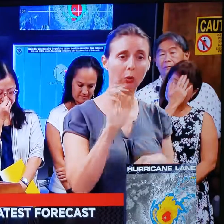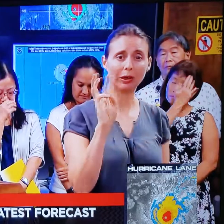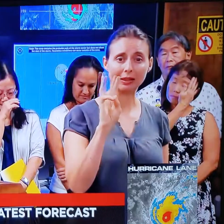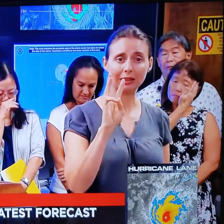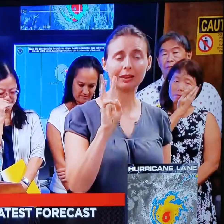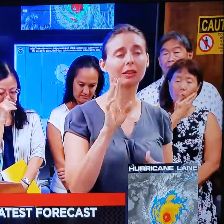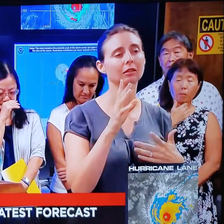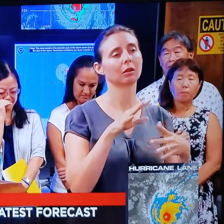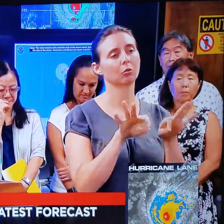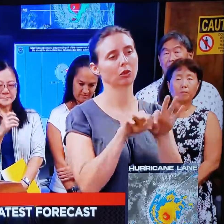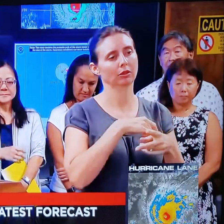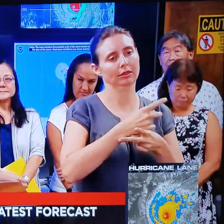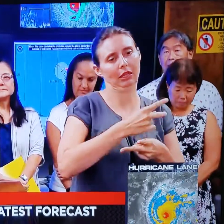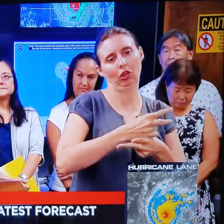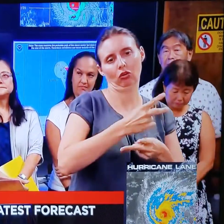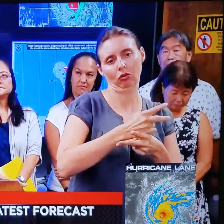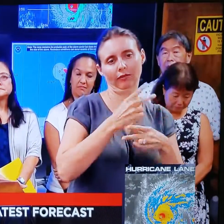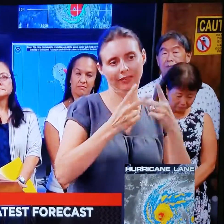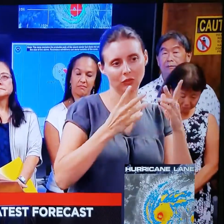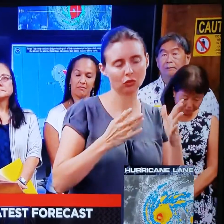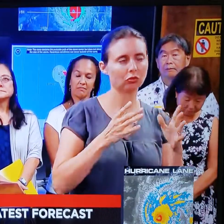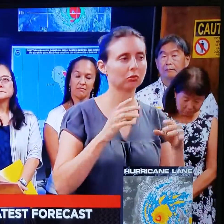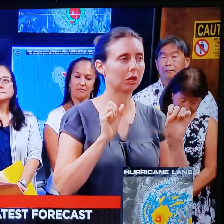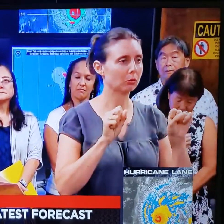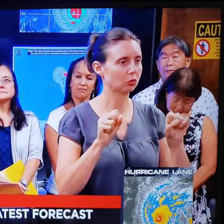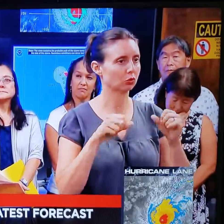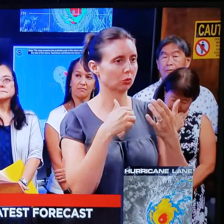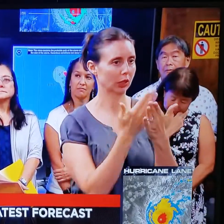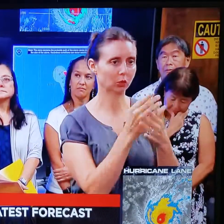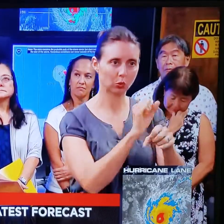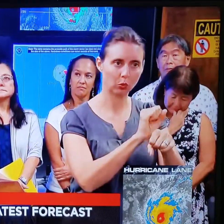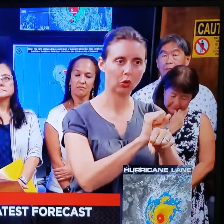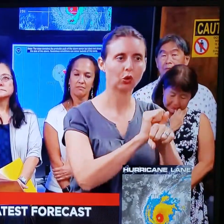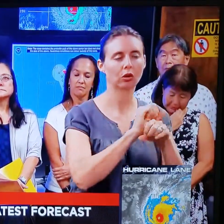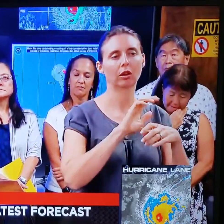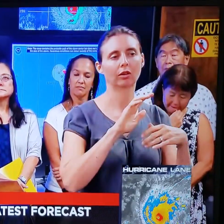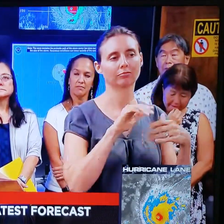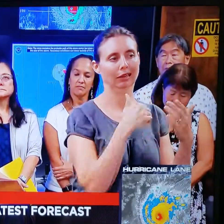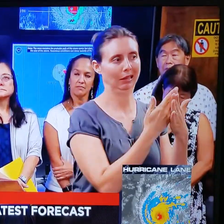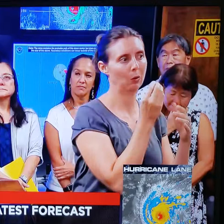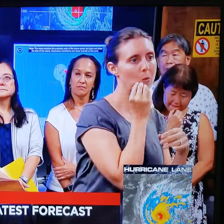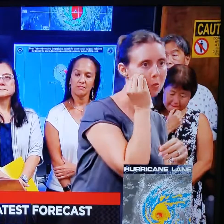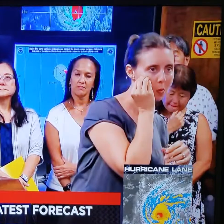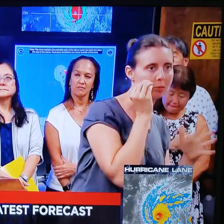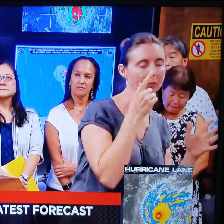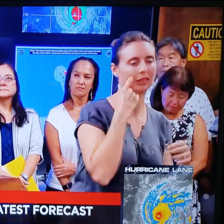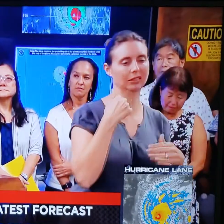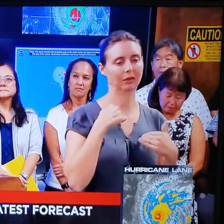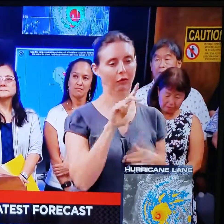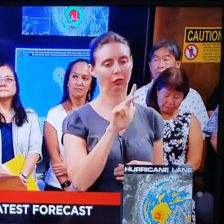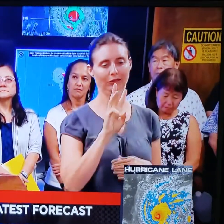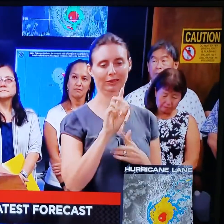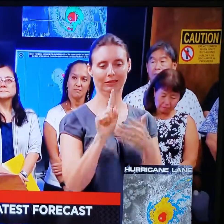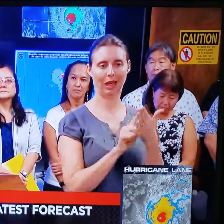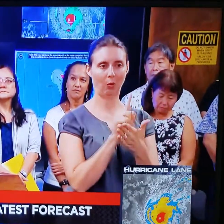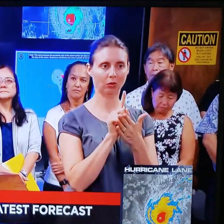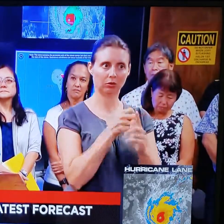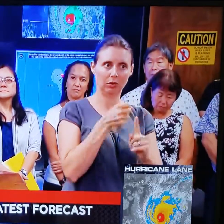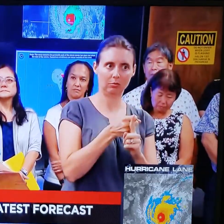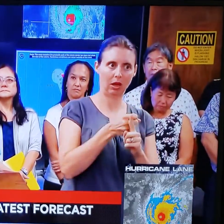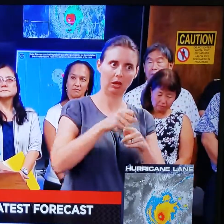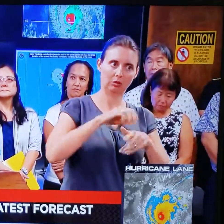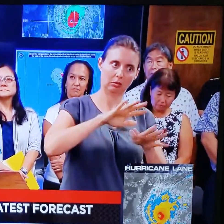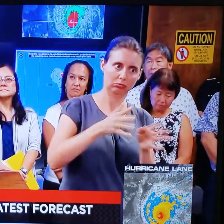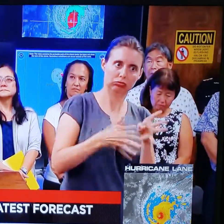to take care of our visitors have an ability to get to work and perhaps home during this period of time because it's 36 hours of impact. And if the airport remains